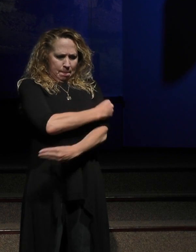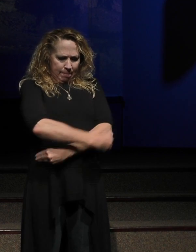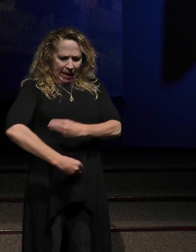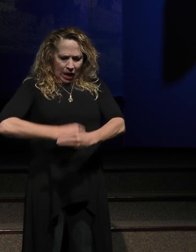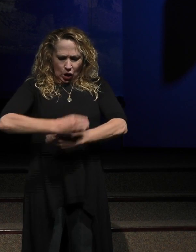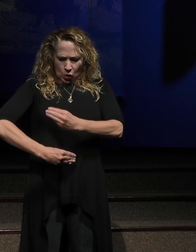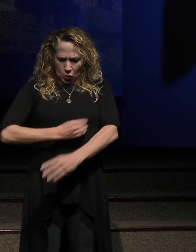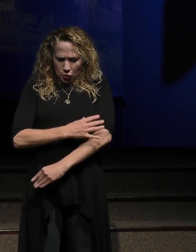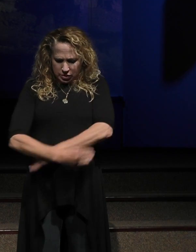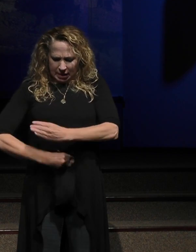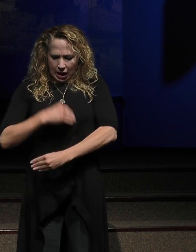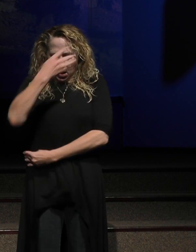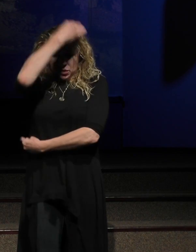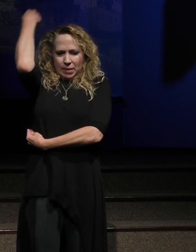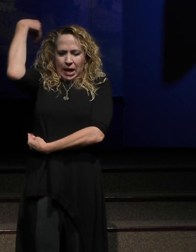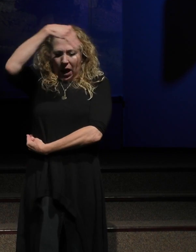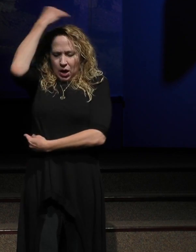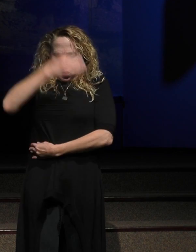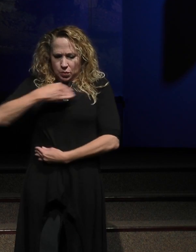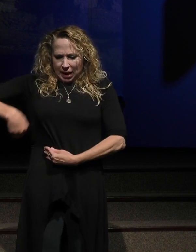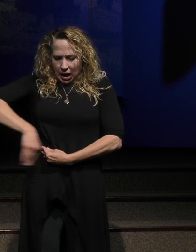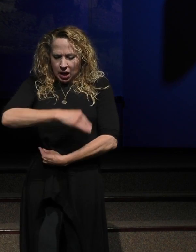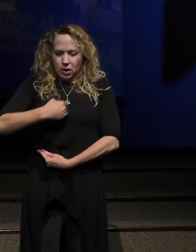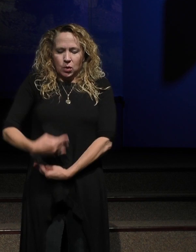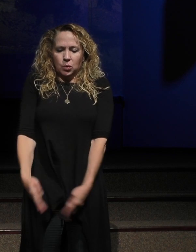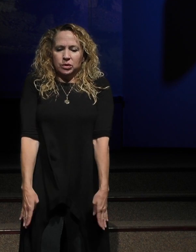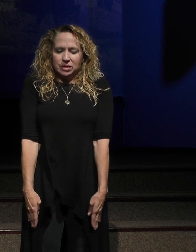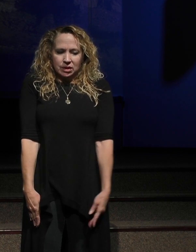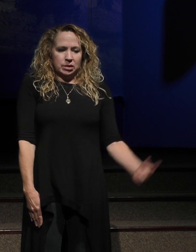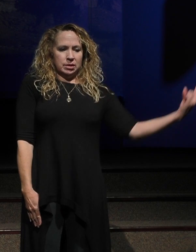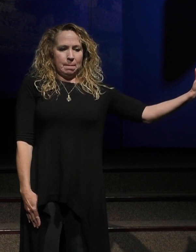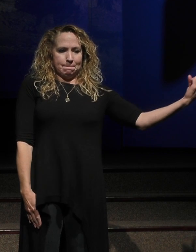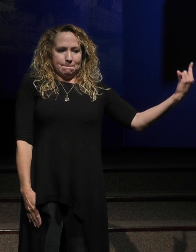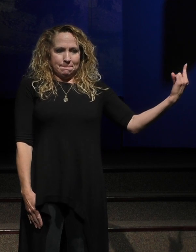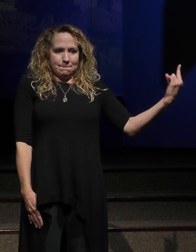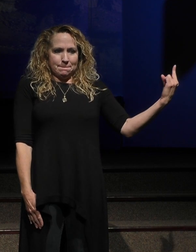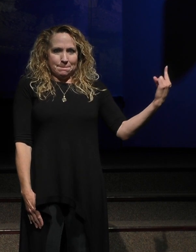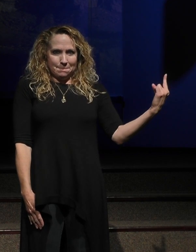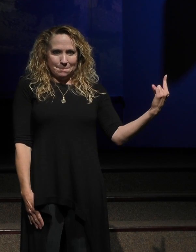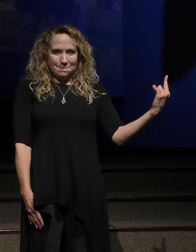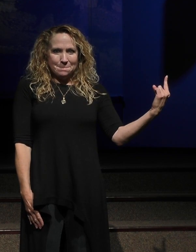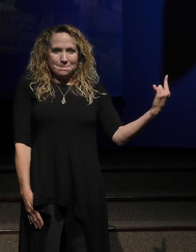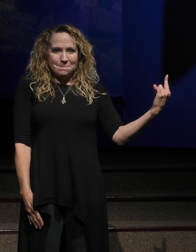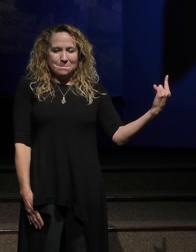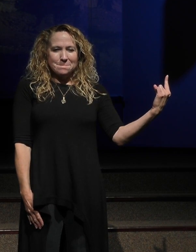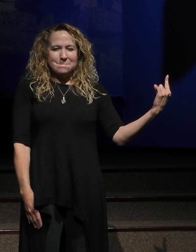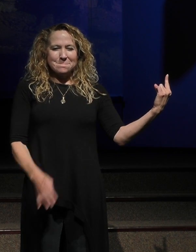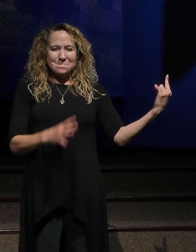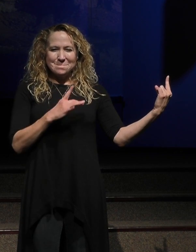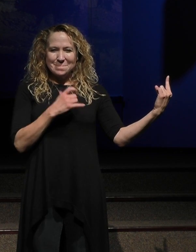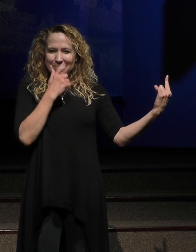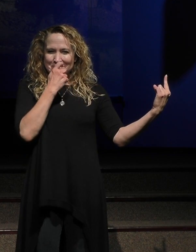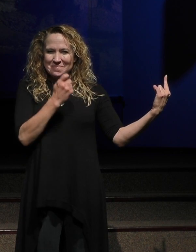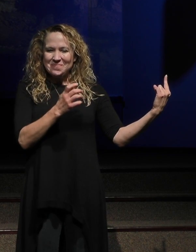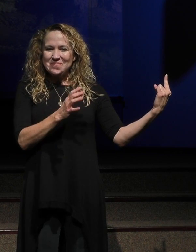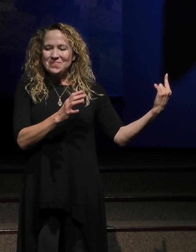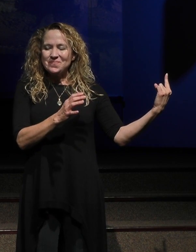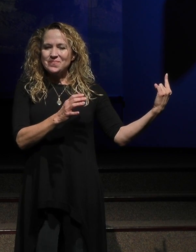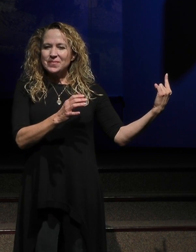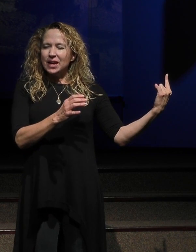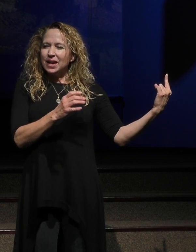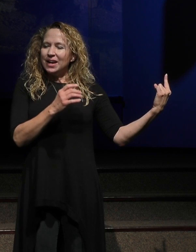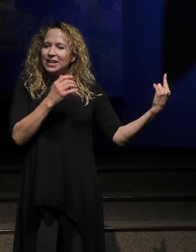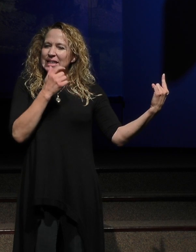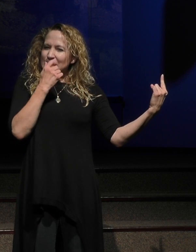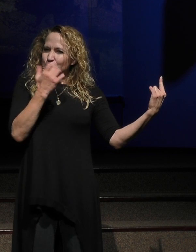bound in grave clothes, his face wrapped in a head cloth. Now, what's interesting to